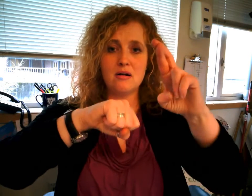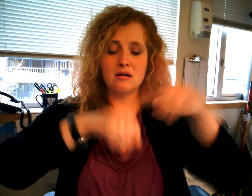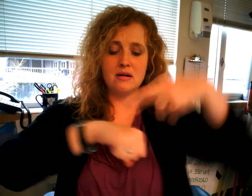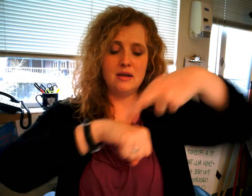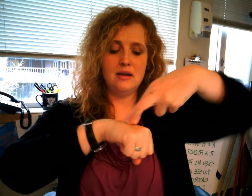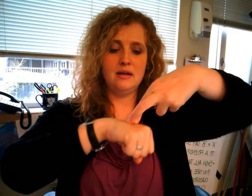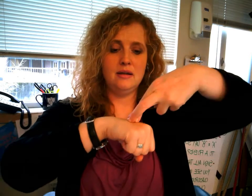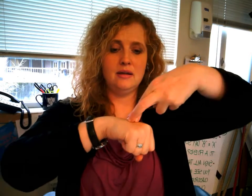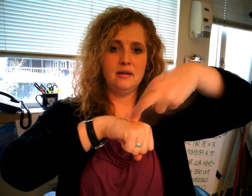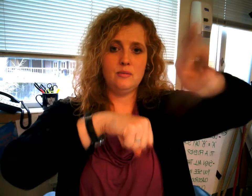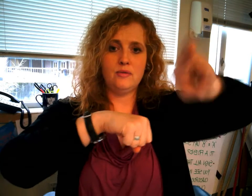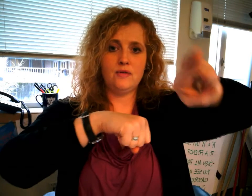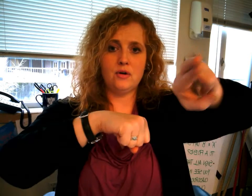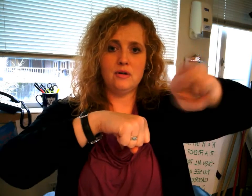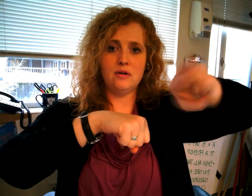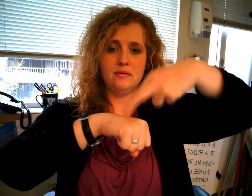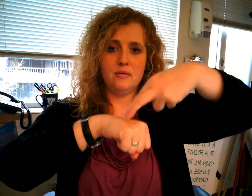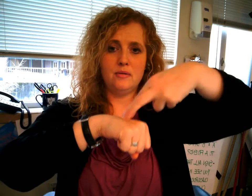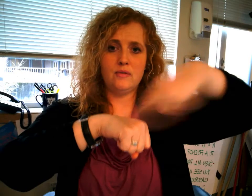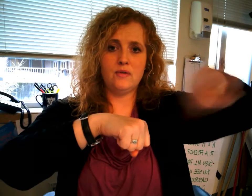referral referral